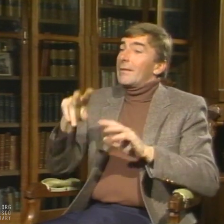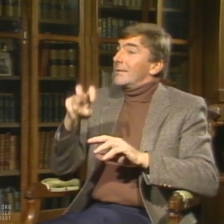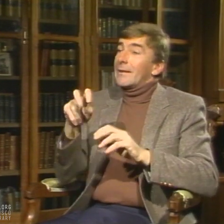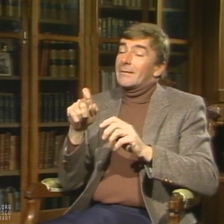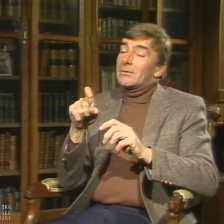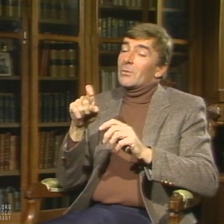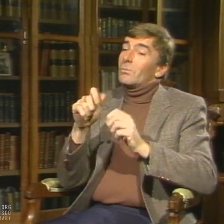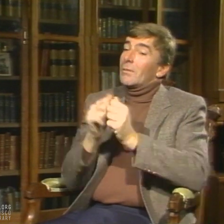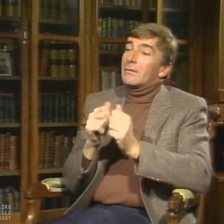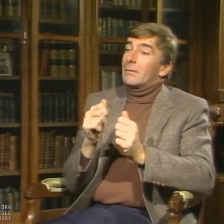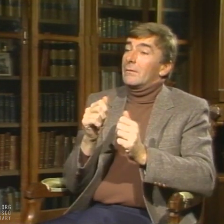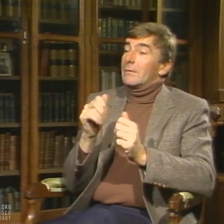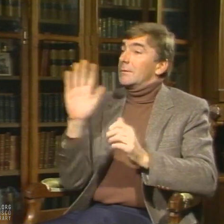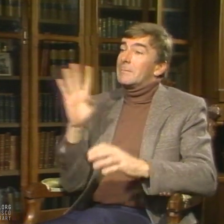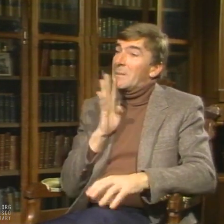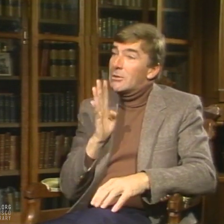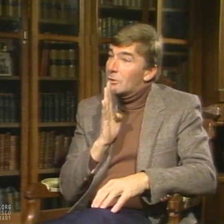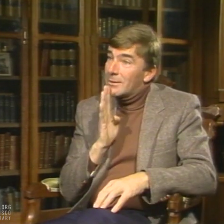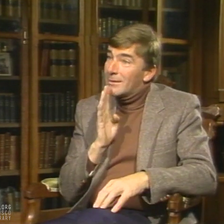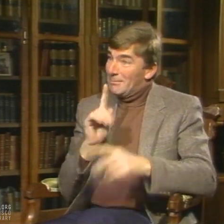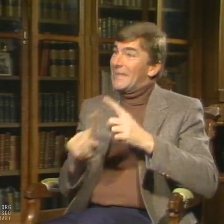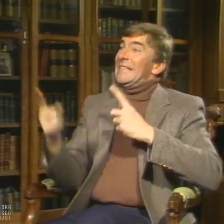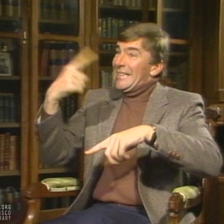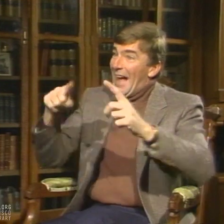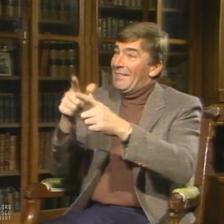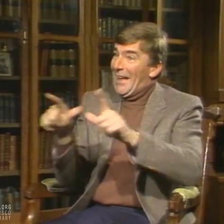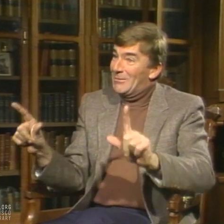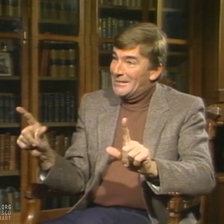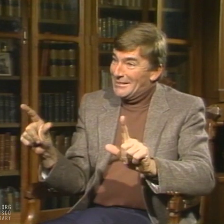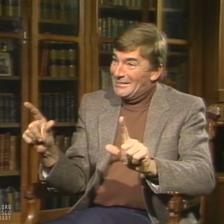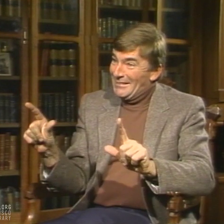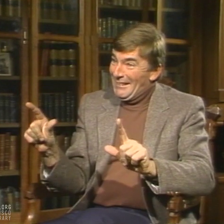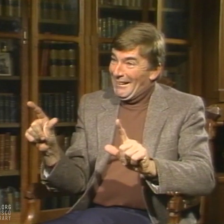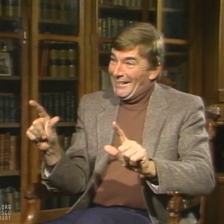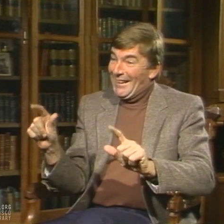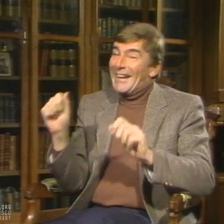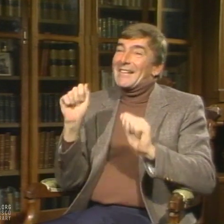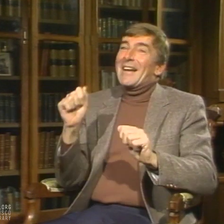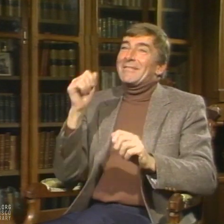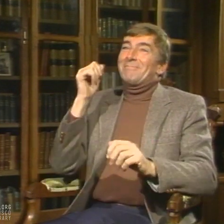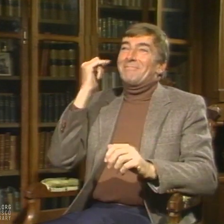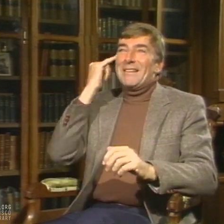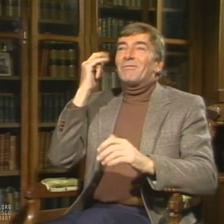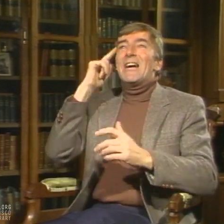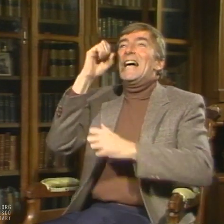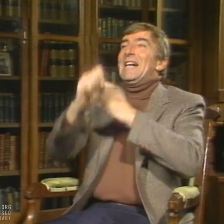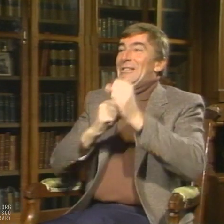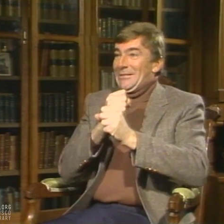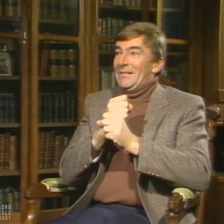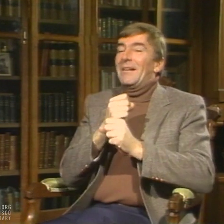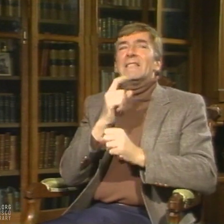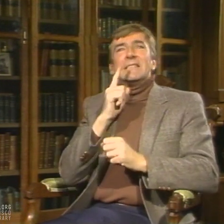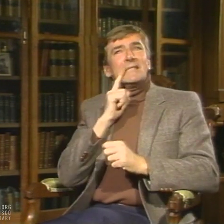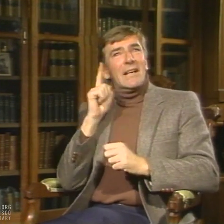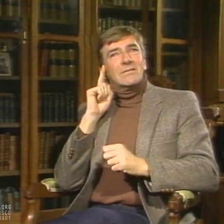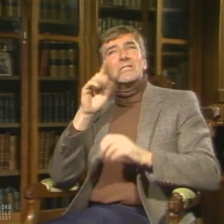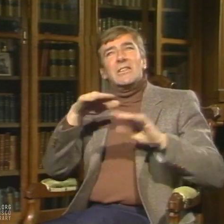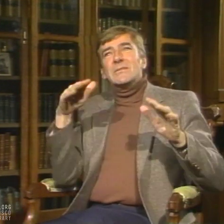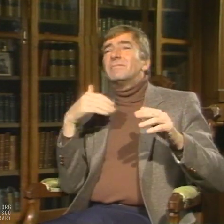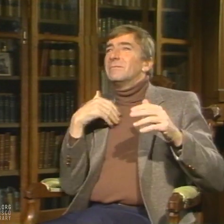Not with speech, but with sign language. Ah, the irony. You